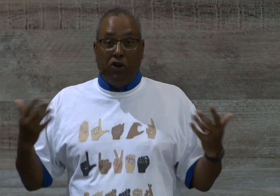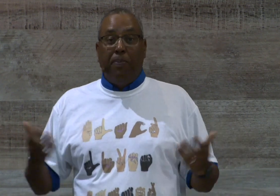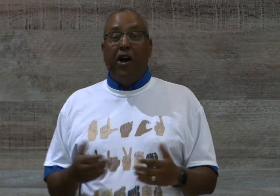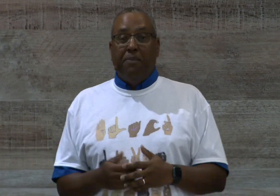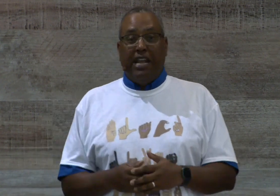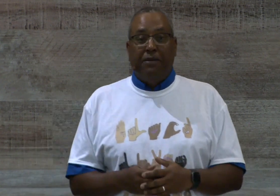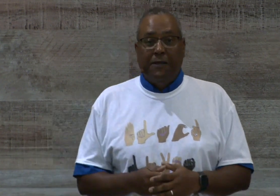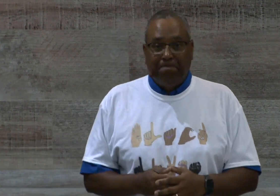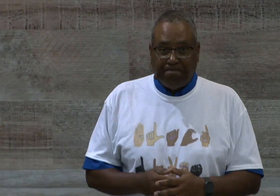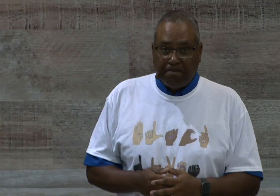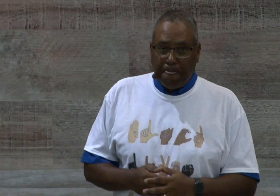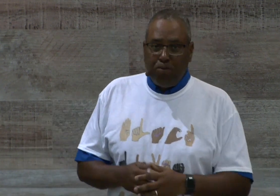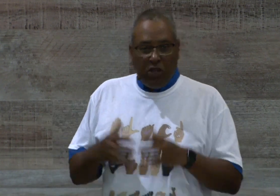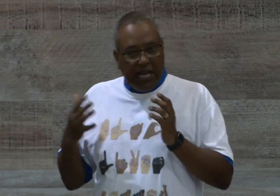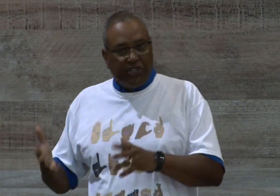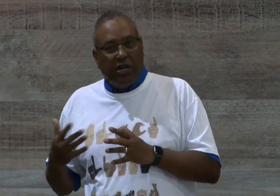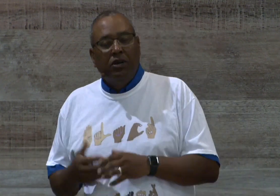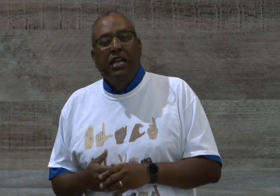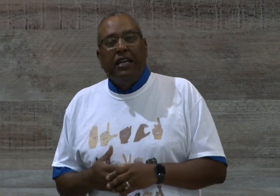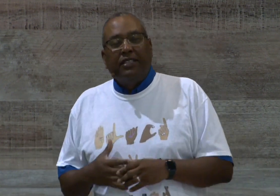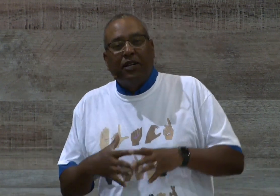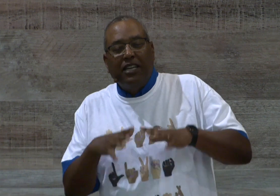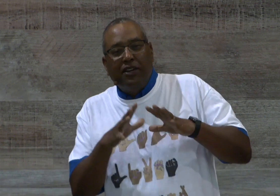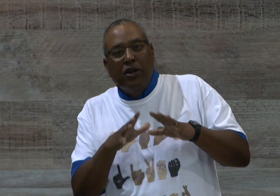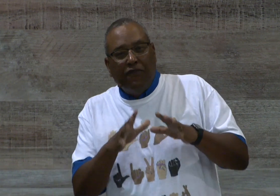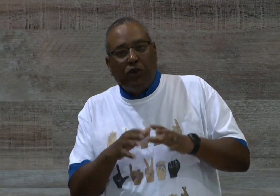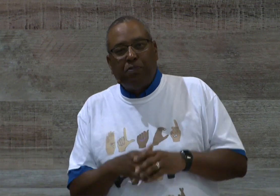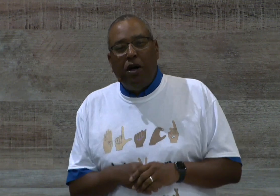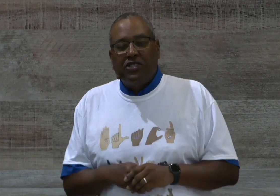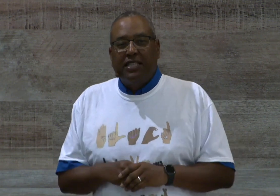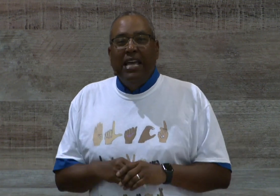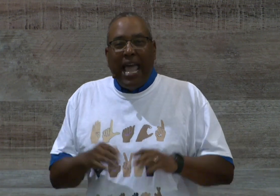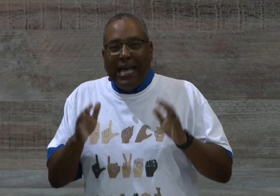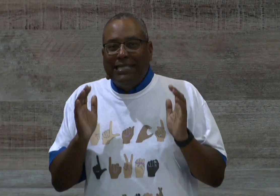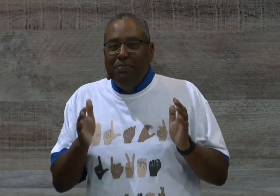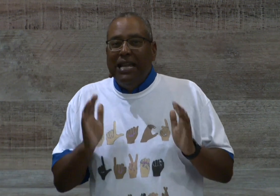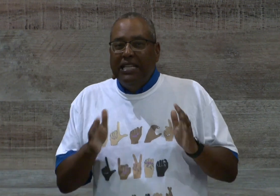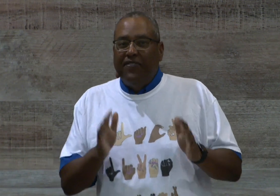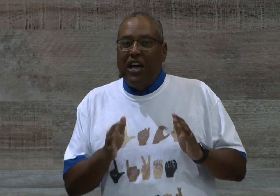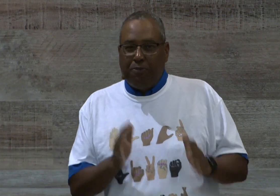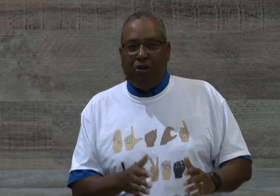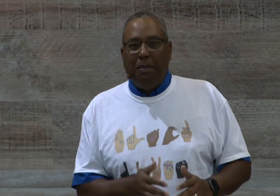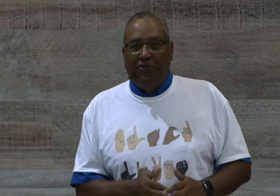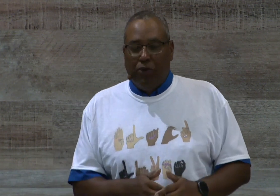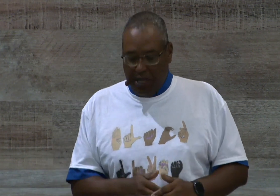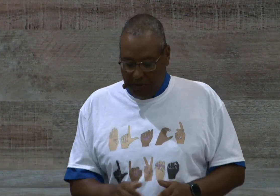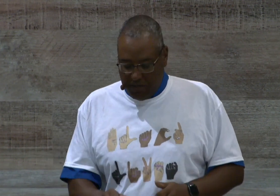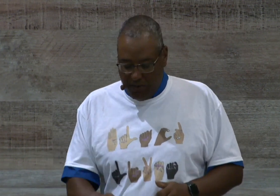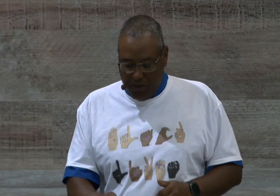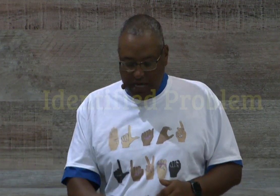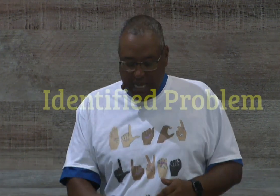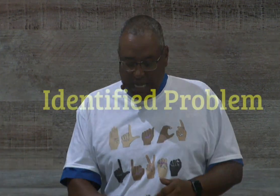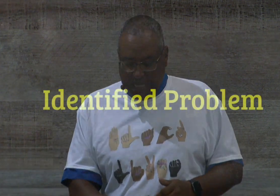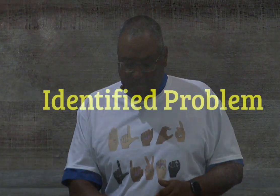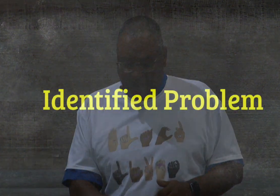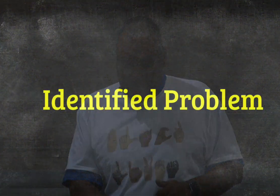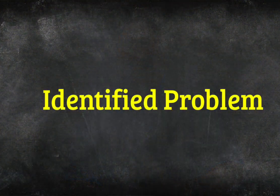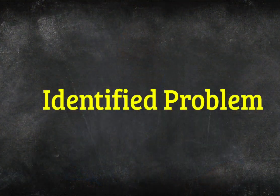apartment, amen? And so, here, first Paul says, hey, let me identify the problem for you. So, one, he identifies the